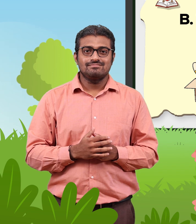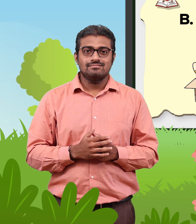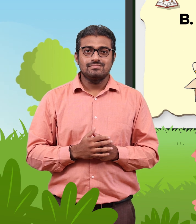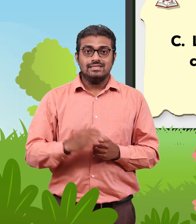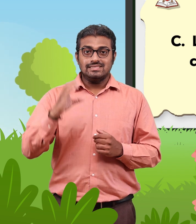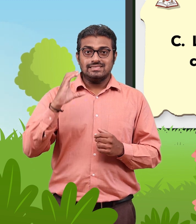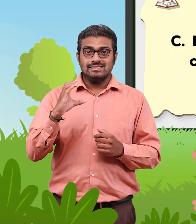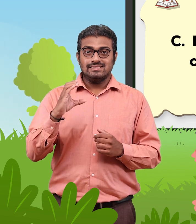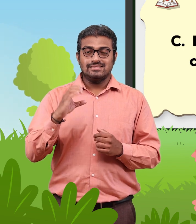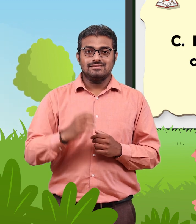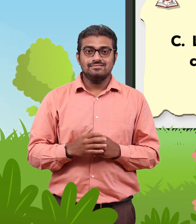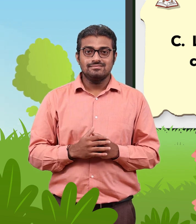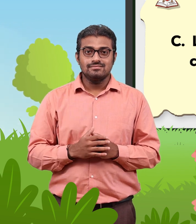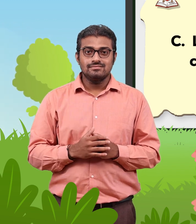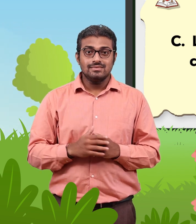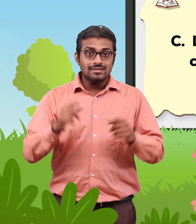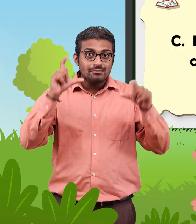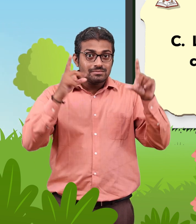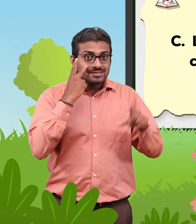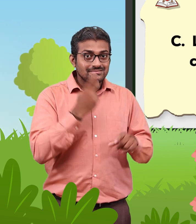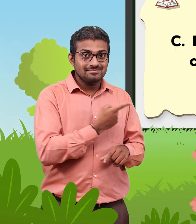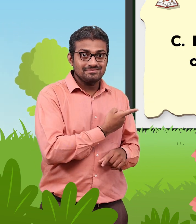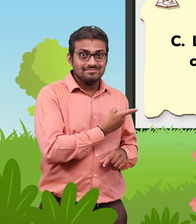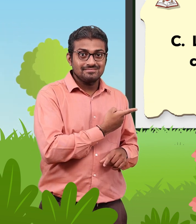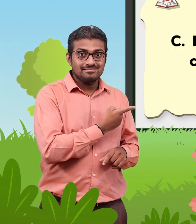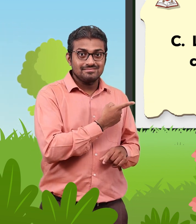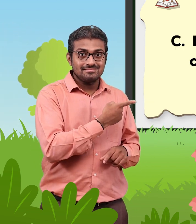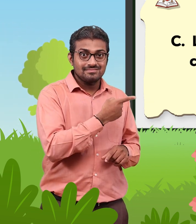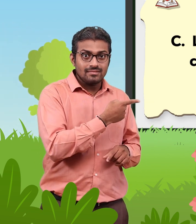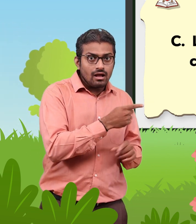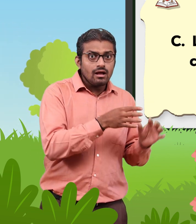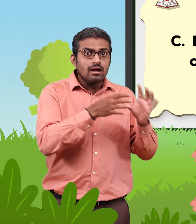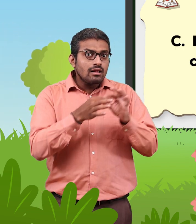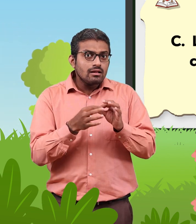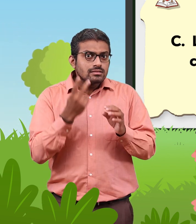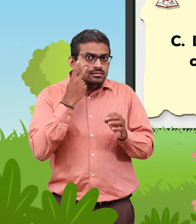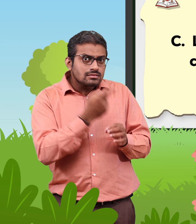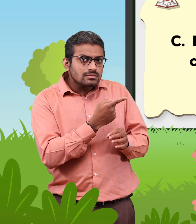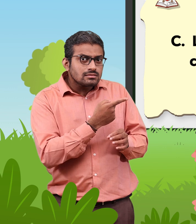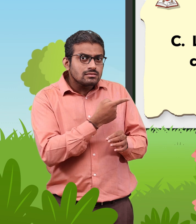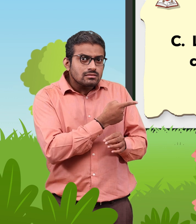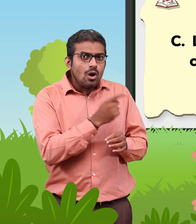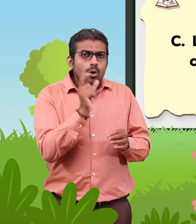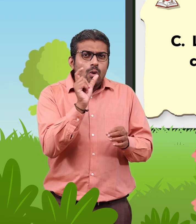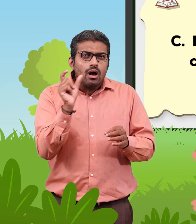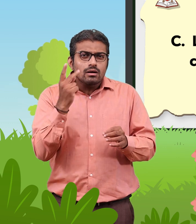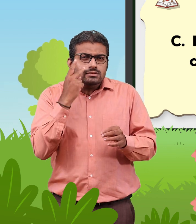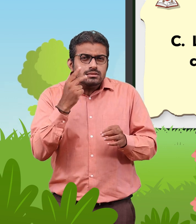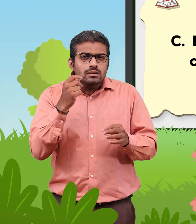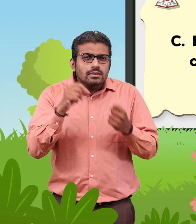C. Observe the picture and tick the correct words. right which outside.